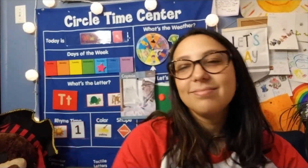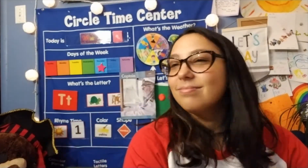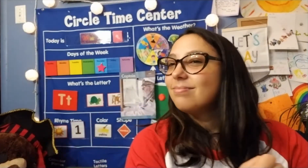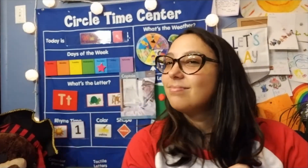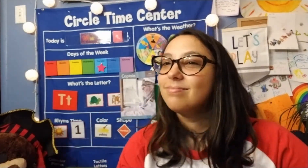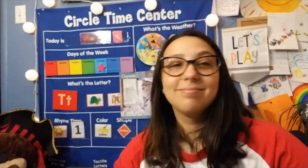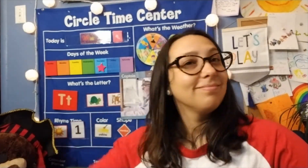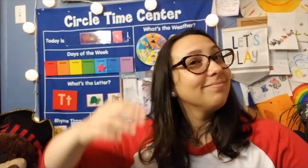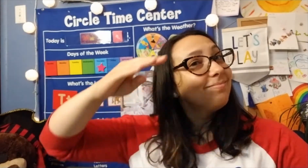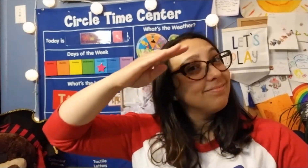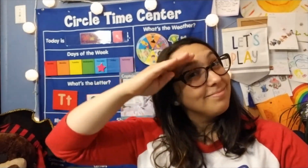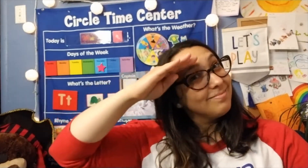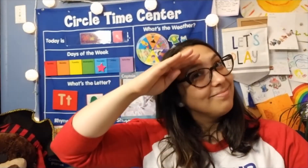have a really great trip.